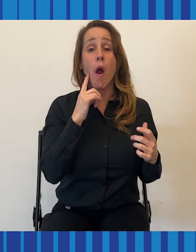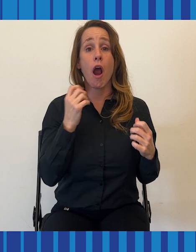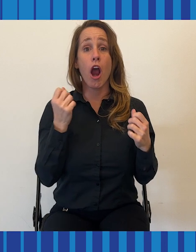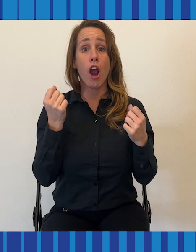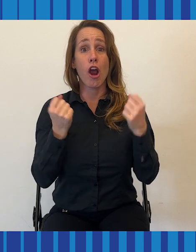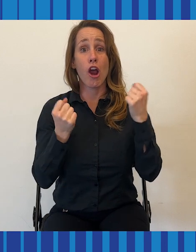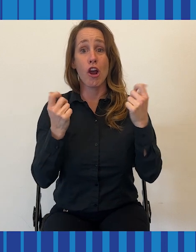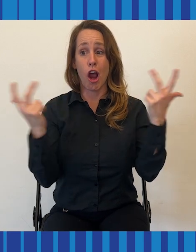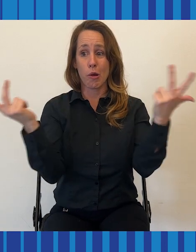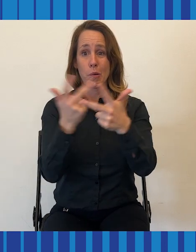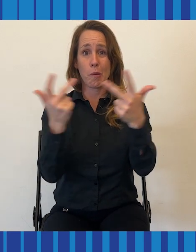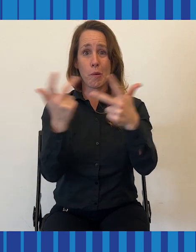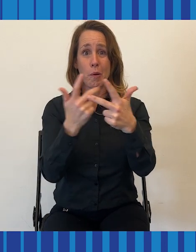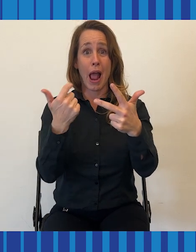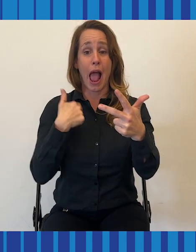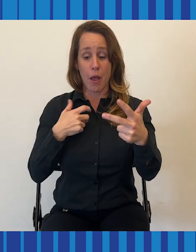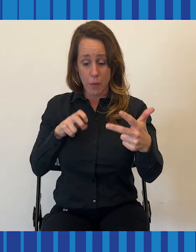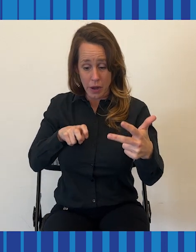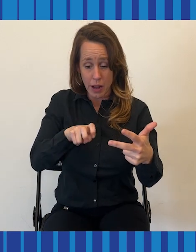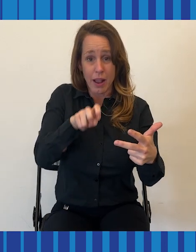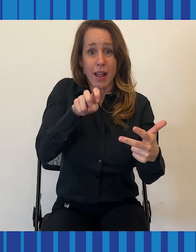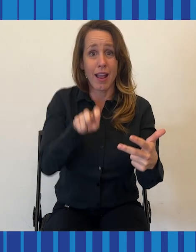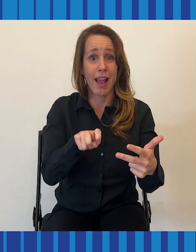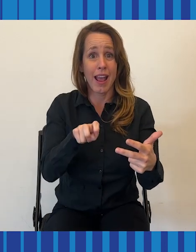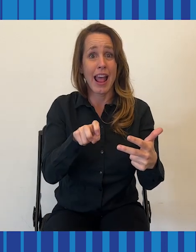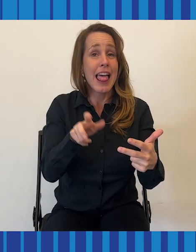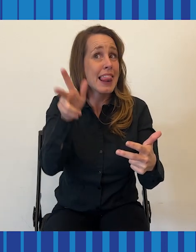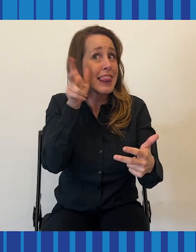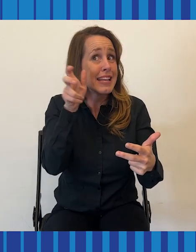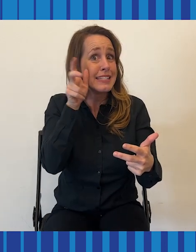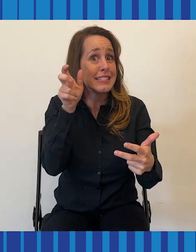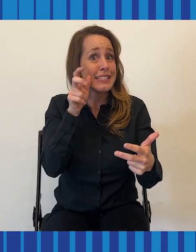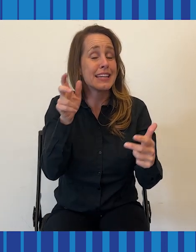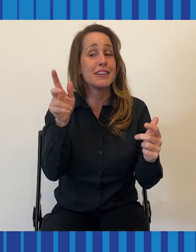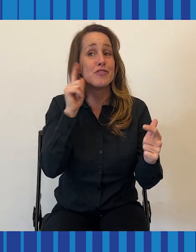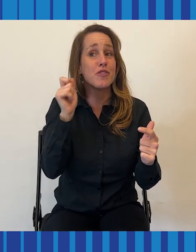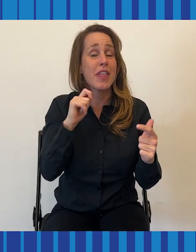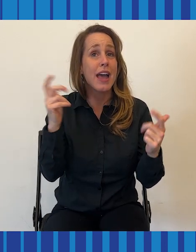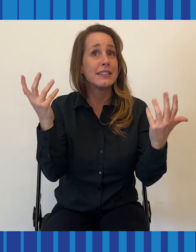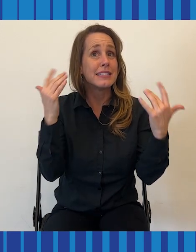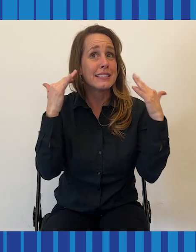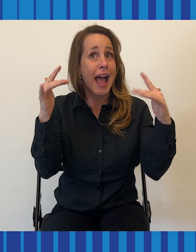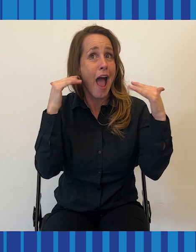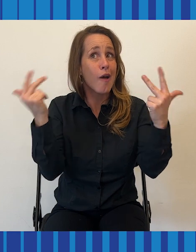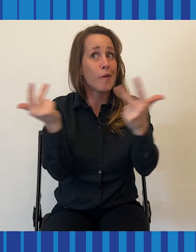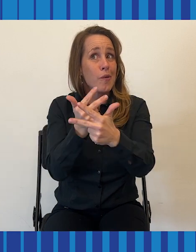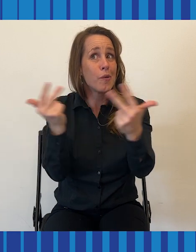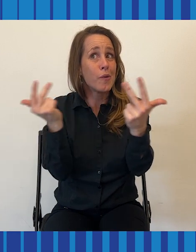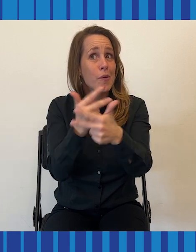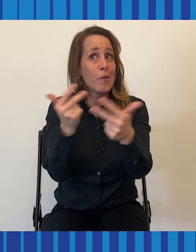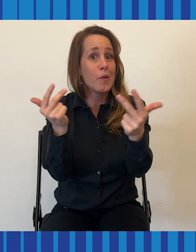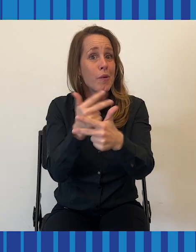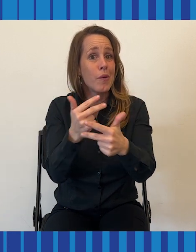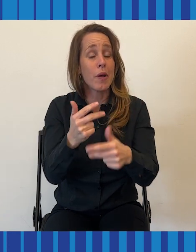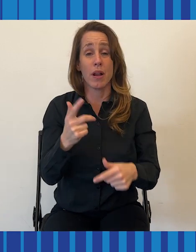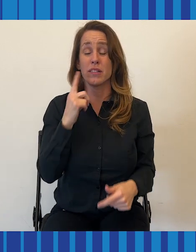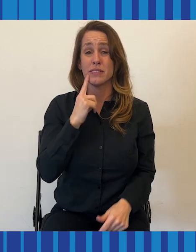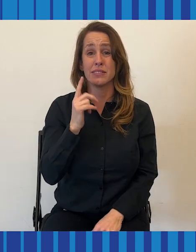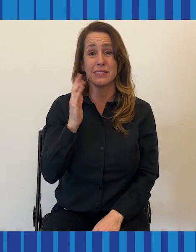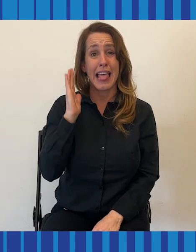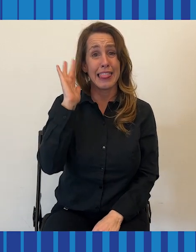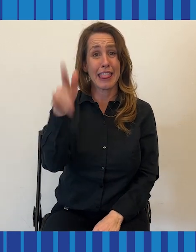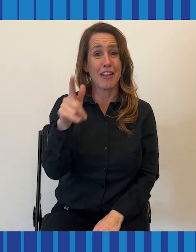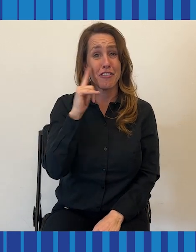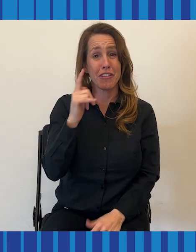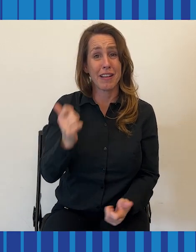roads, and try and notate the sound of the traffic. So it's only later in life that I began to realise that actually nobody was